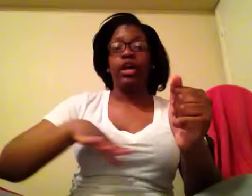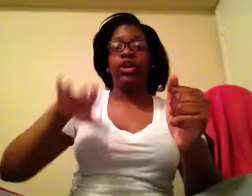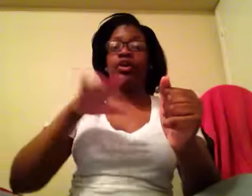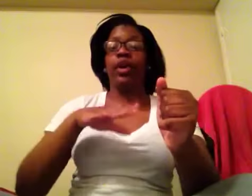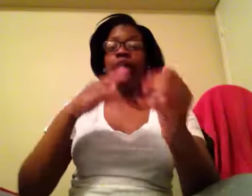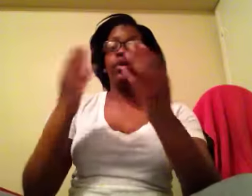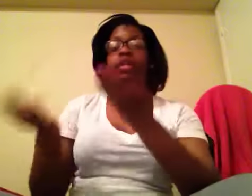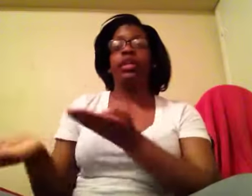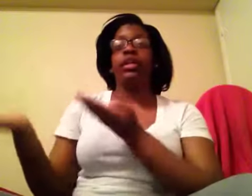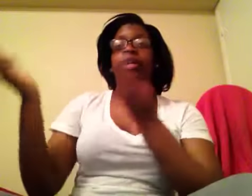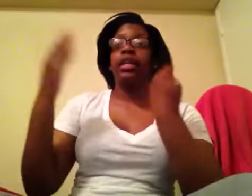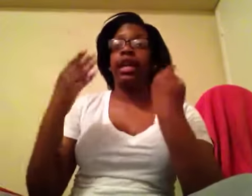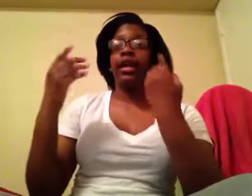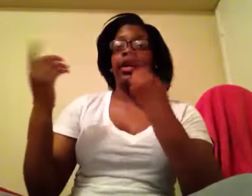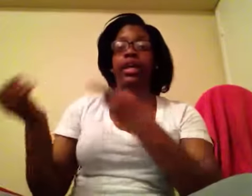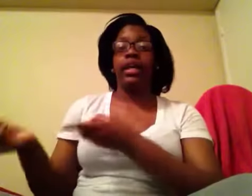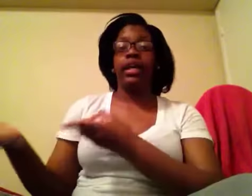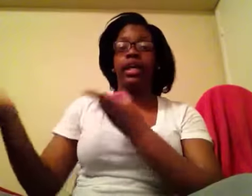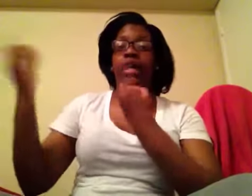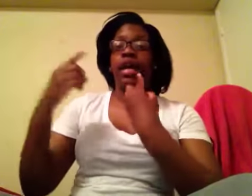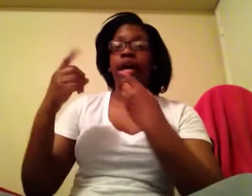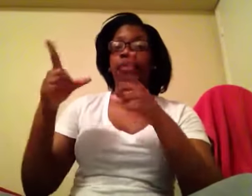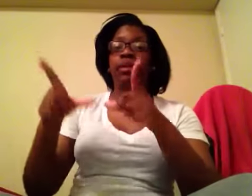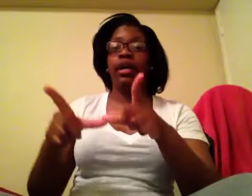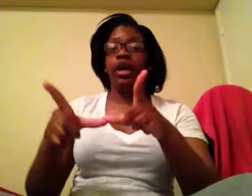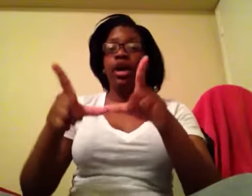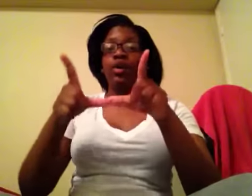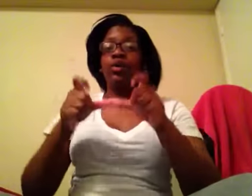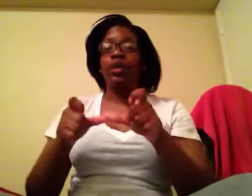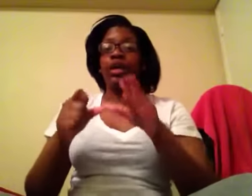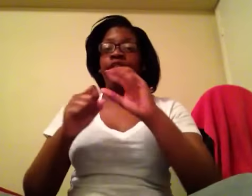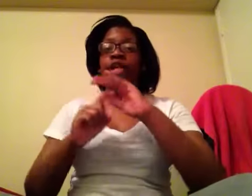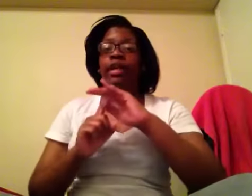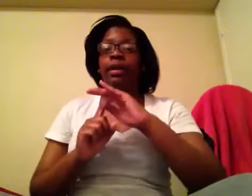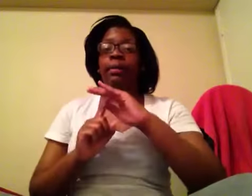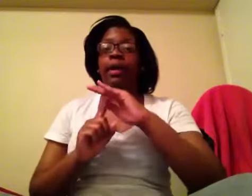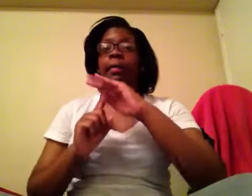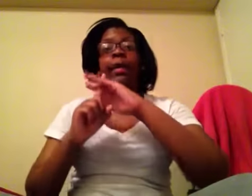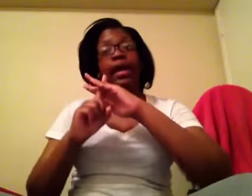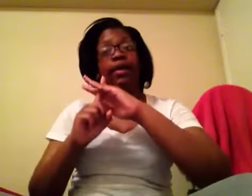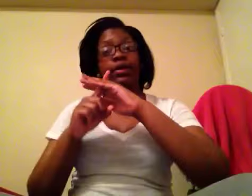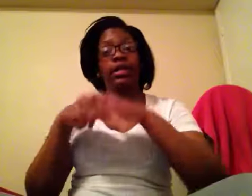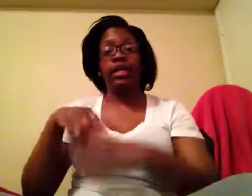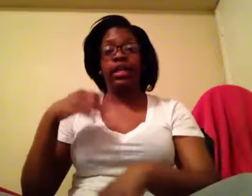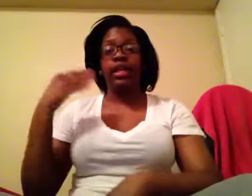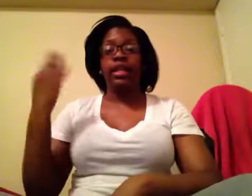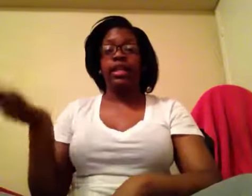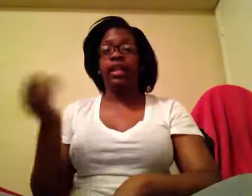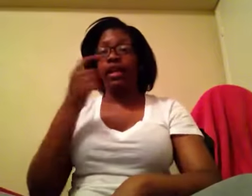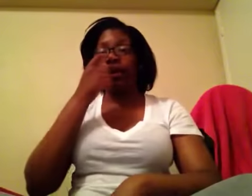ground, carry, come, run, pop, out, there,